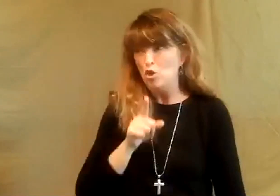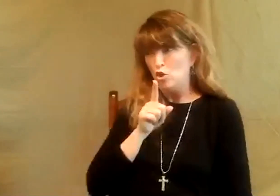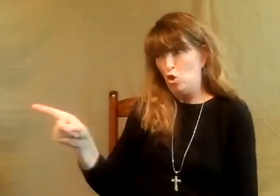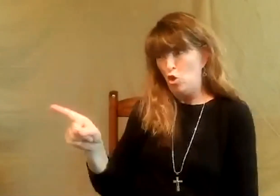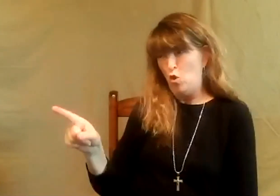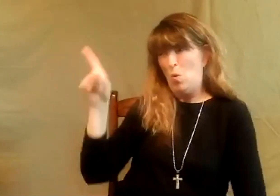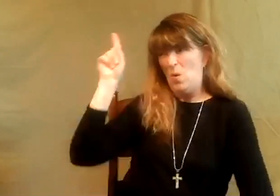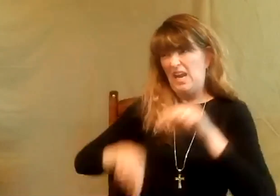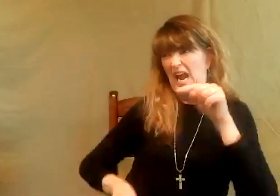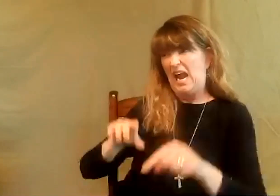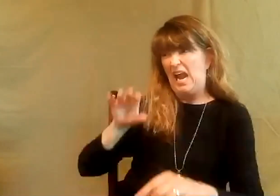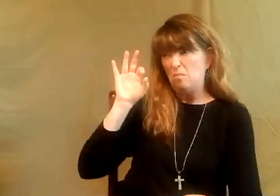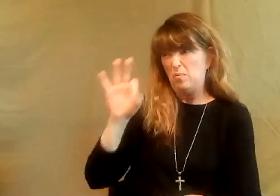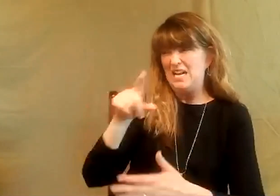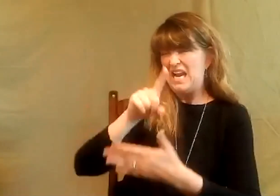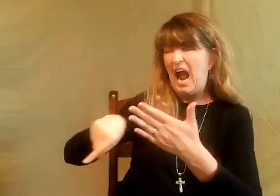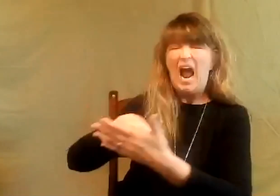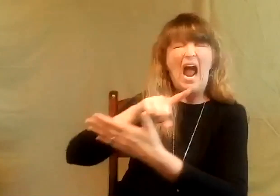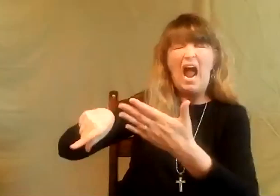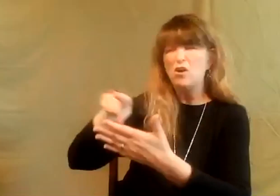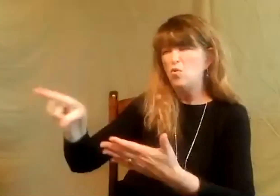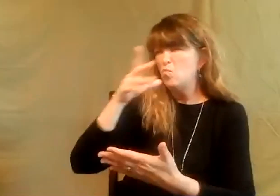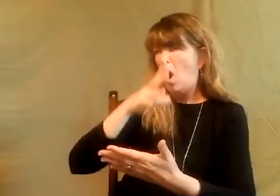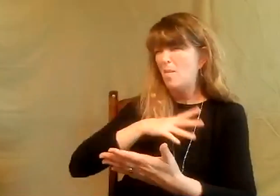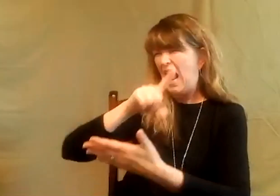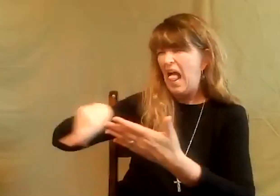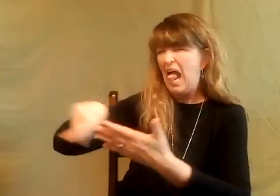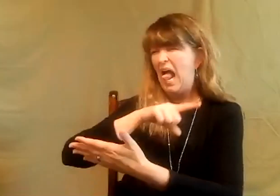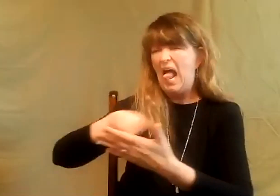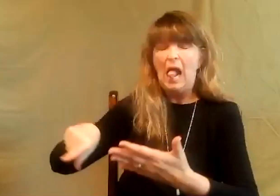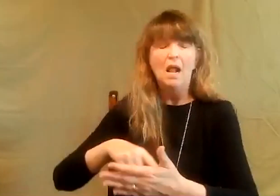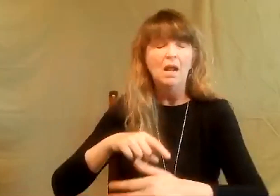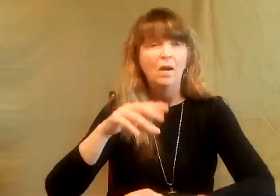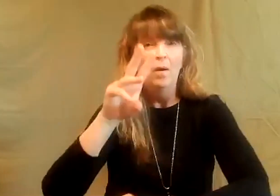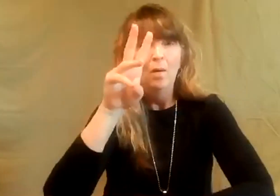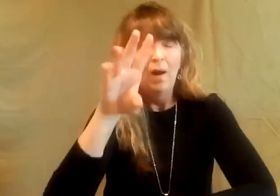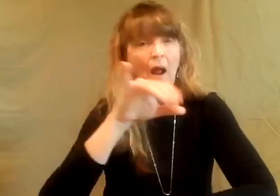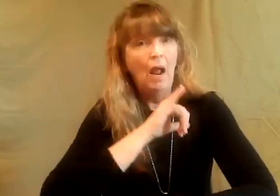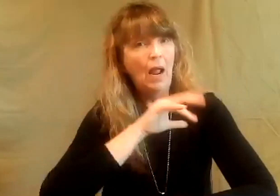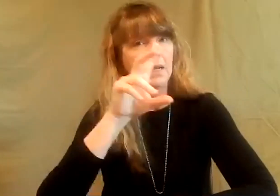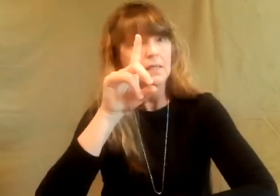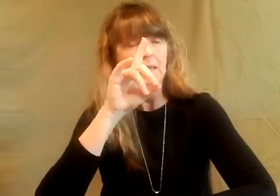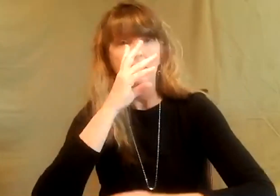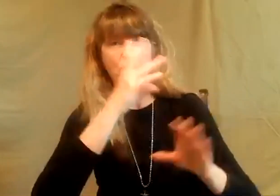hugely, almost insurmountable wall. Because people told me that I was a woman and I could not preach.